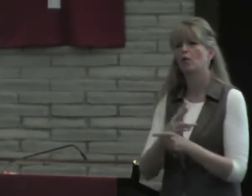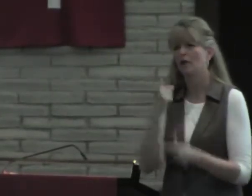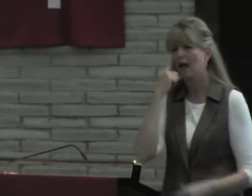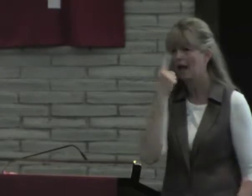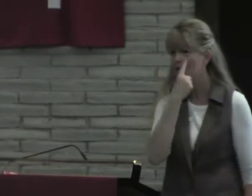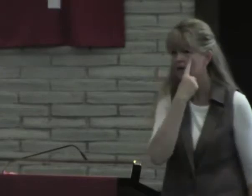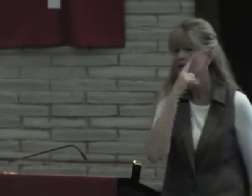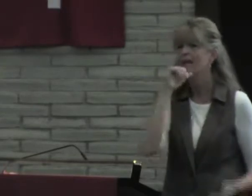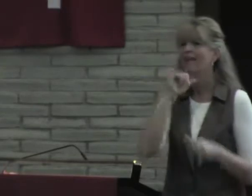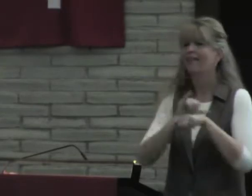have?